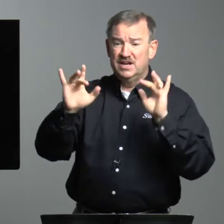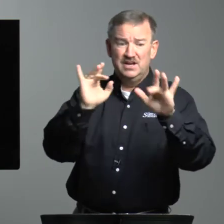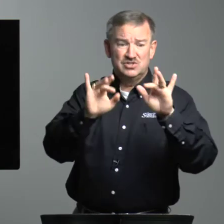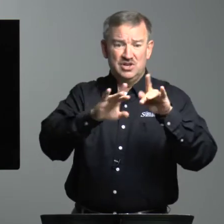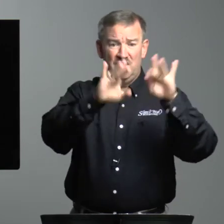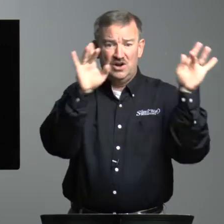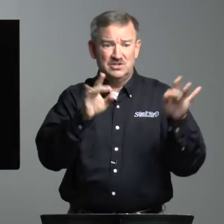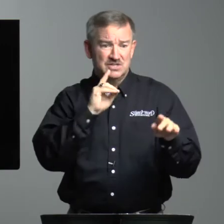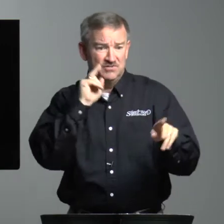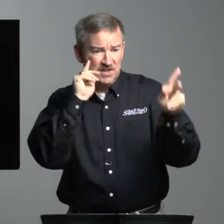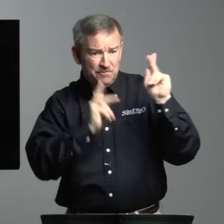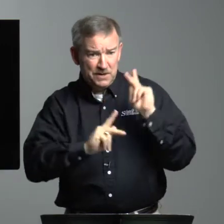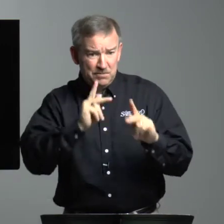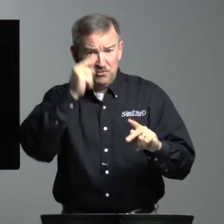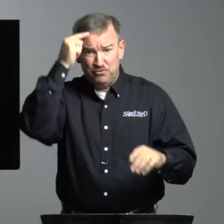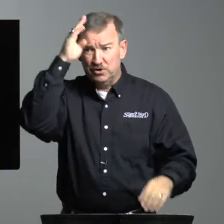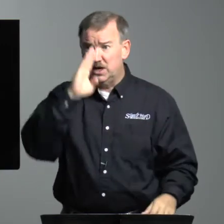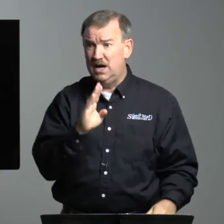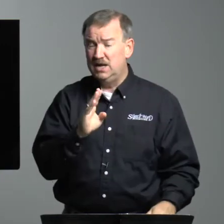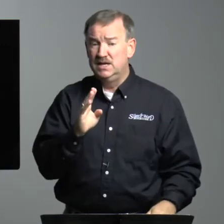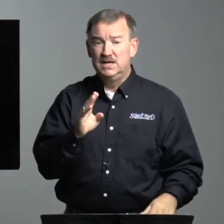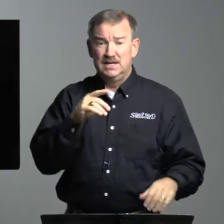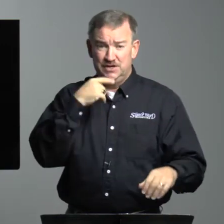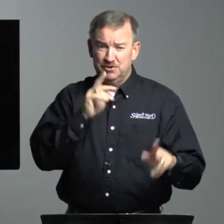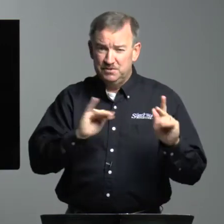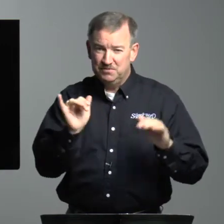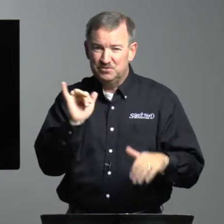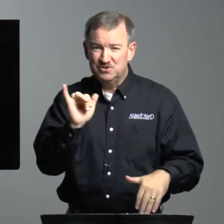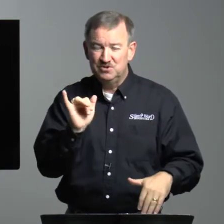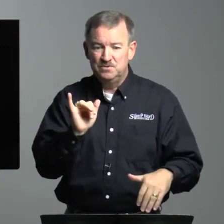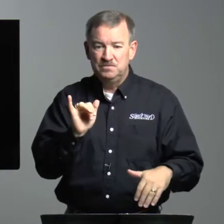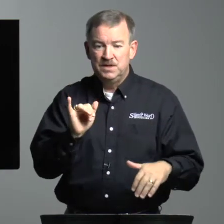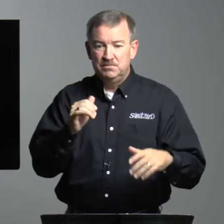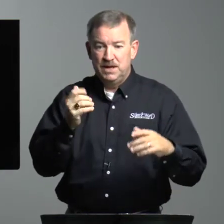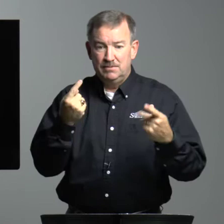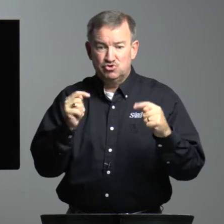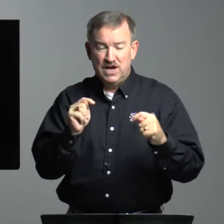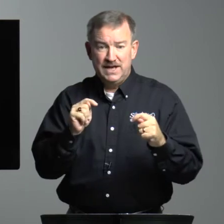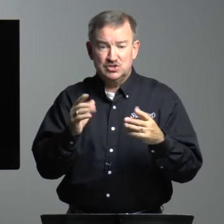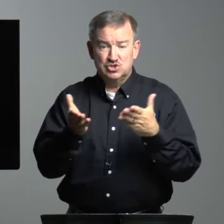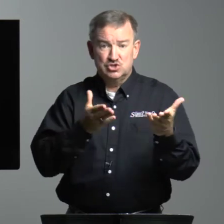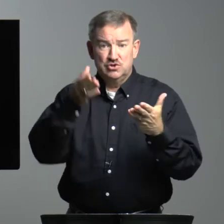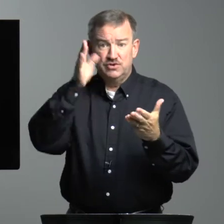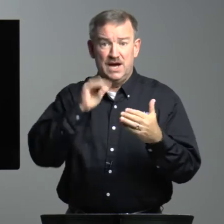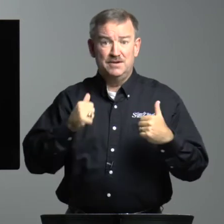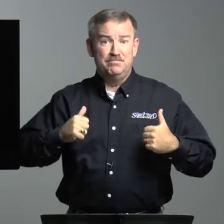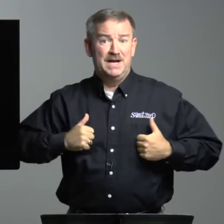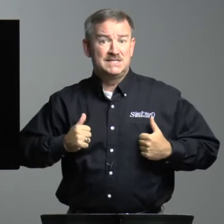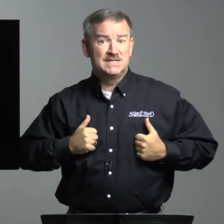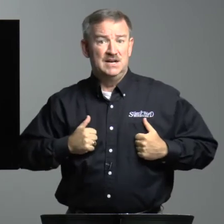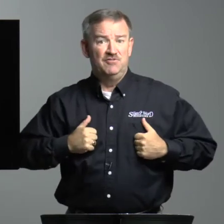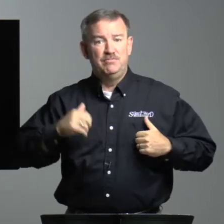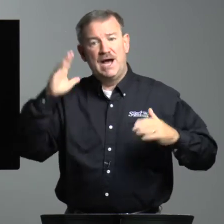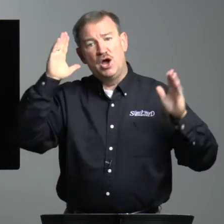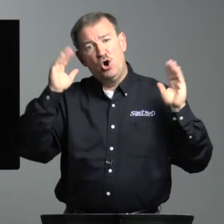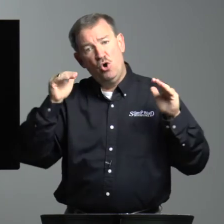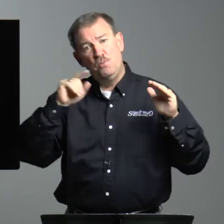touch the hearts of deaf people for God, hearing people too. But I'm trying to serve God myself. My hope